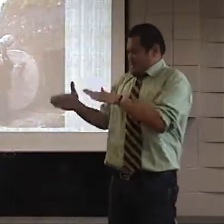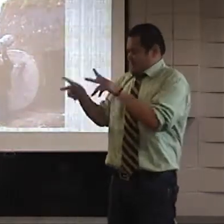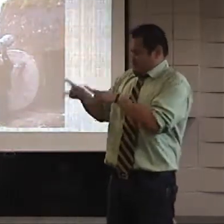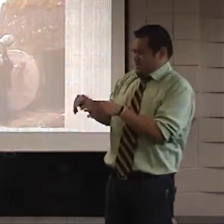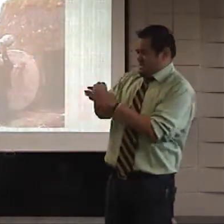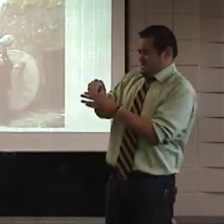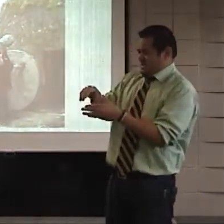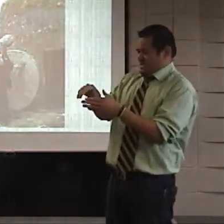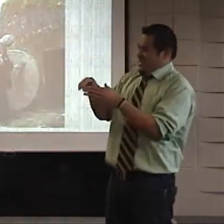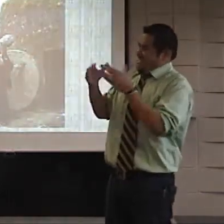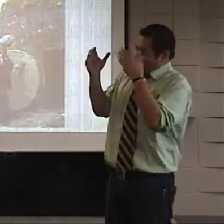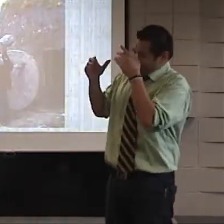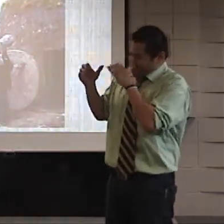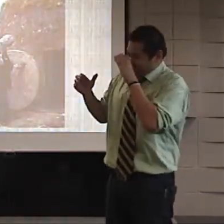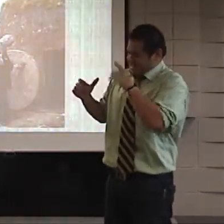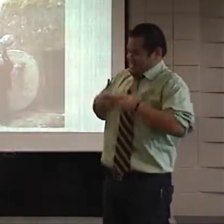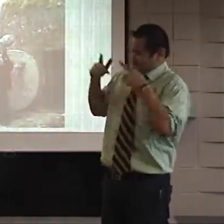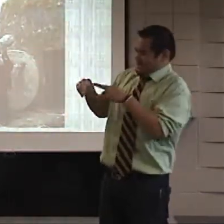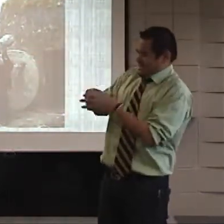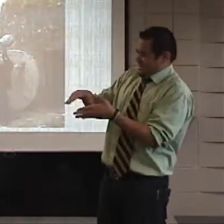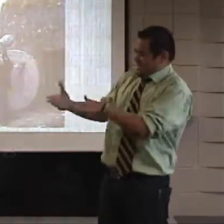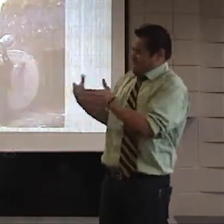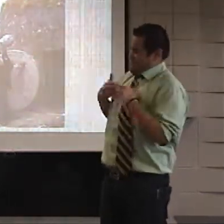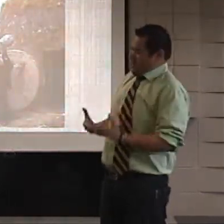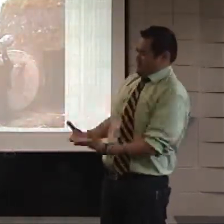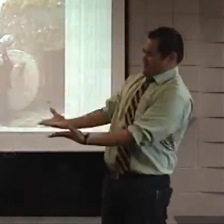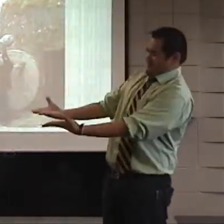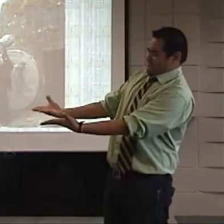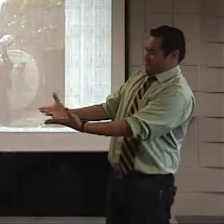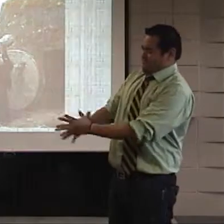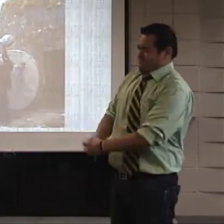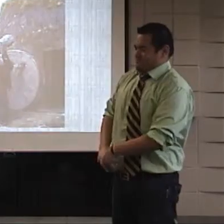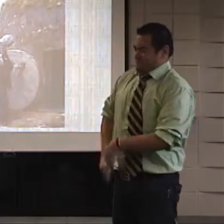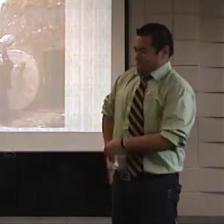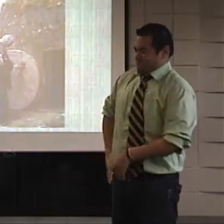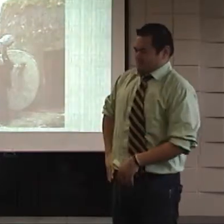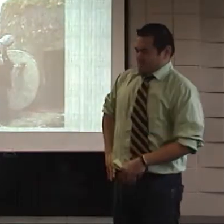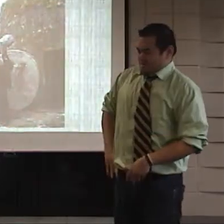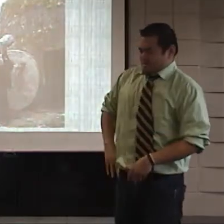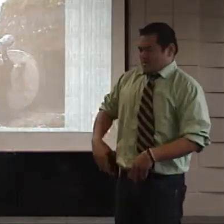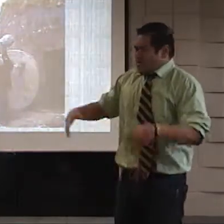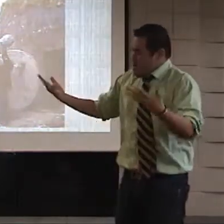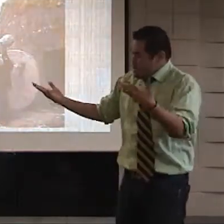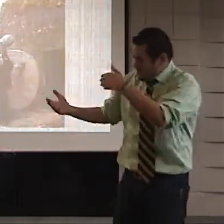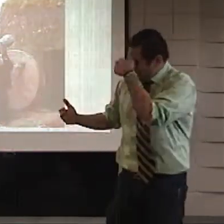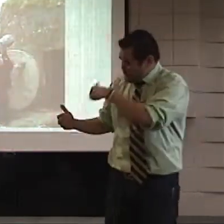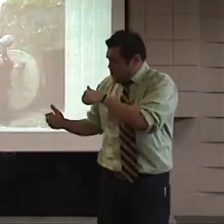looking for a dead body? Here, this is the place of the dead.